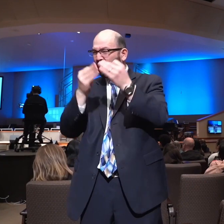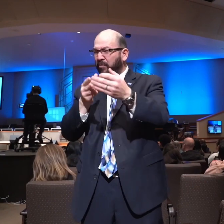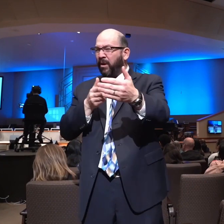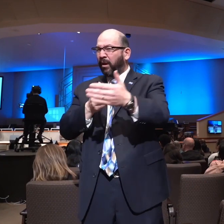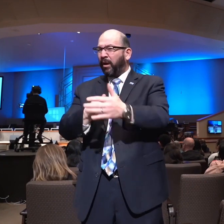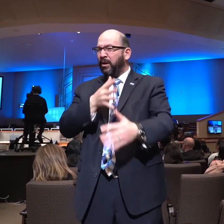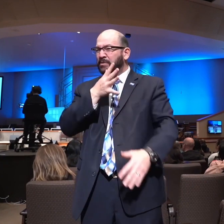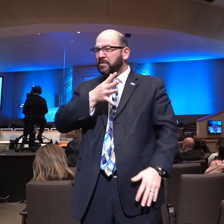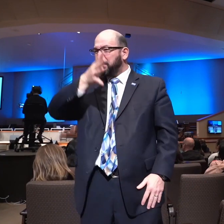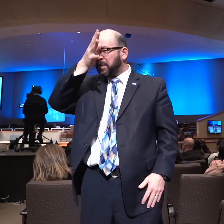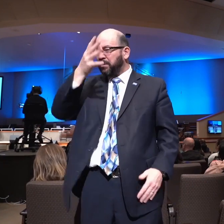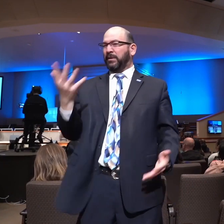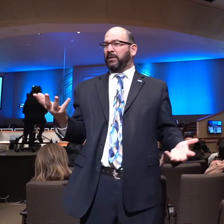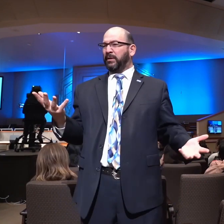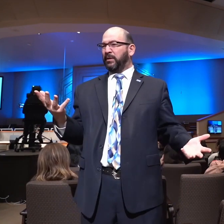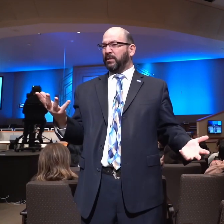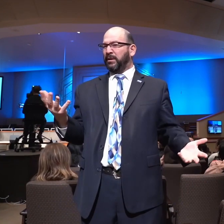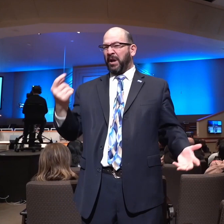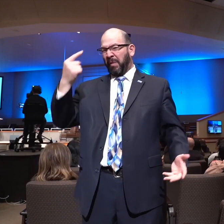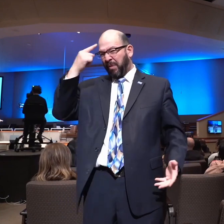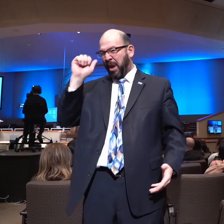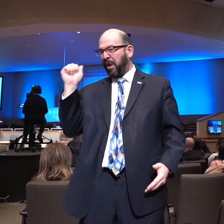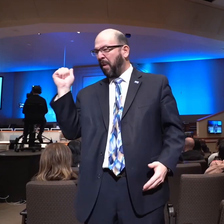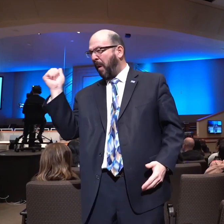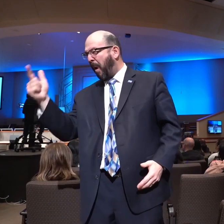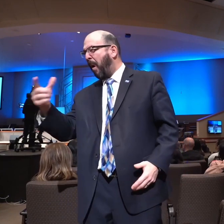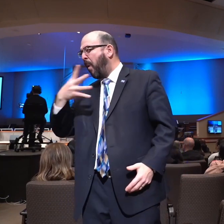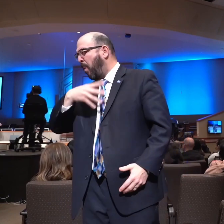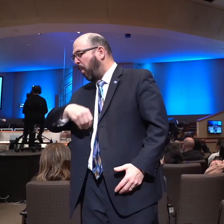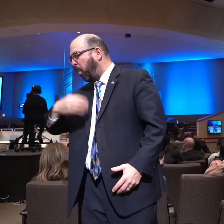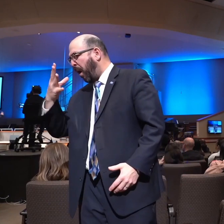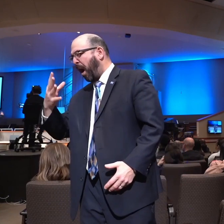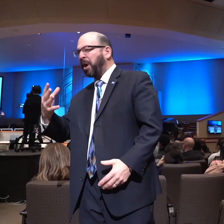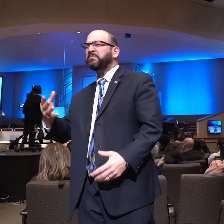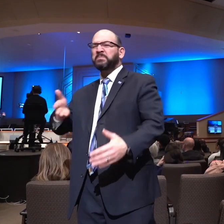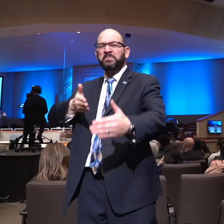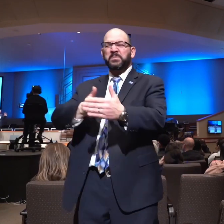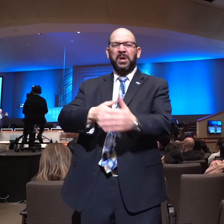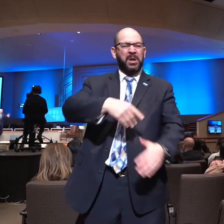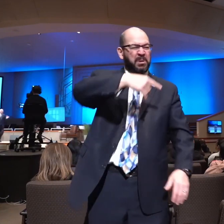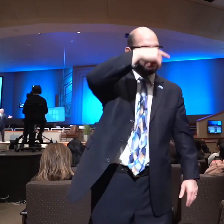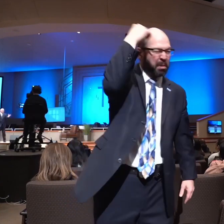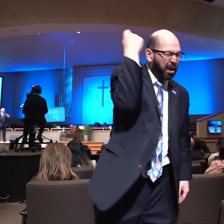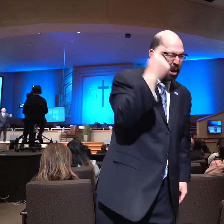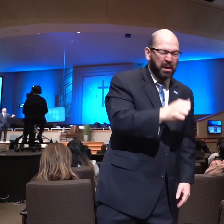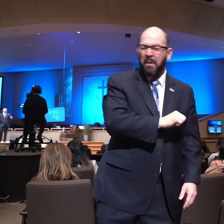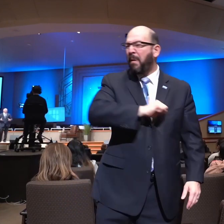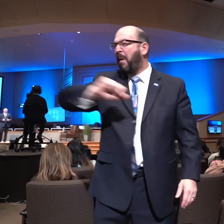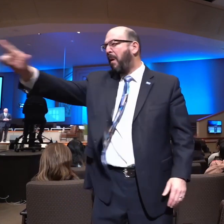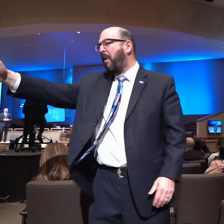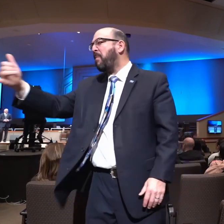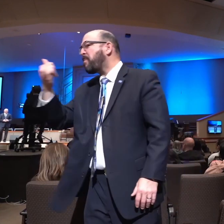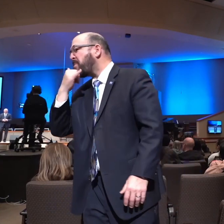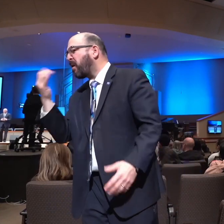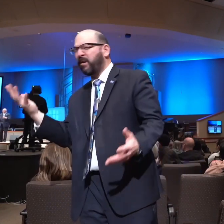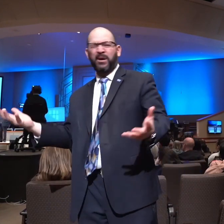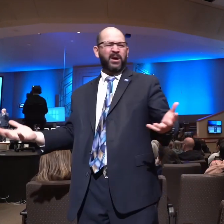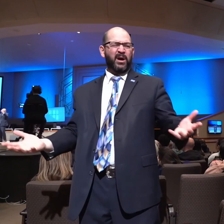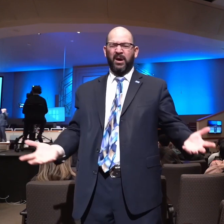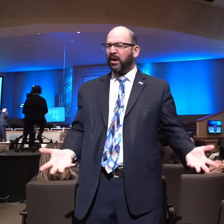every one of this race is a racist and every one of this race is a racist and just somehow fomenting angst and anger. And if you're a